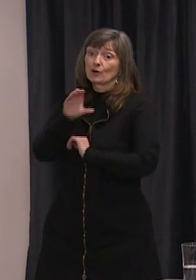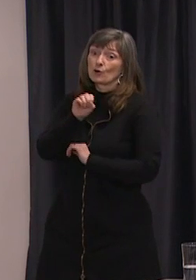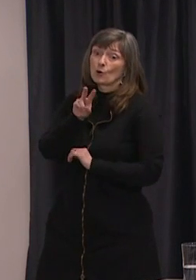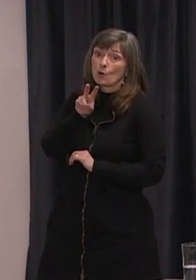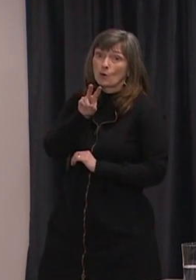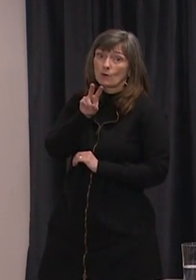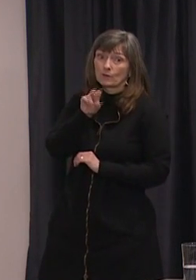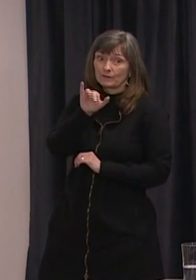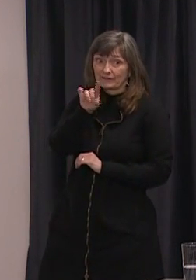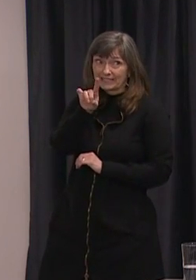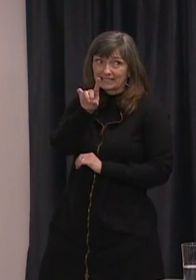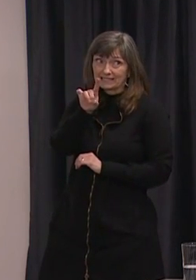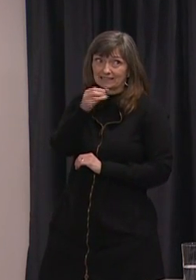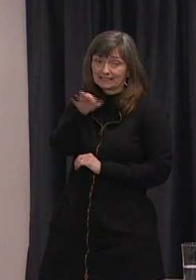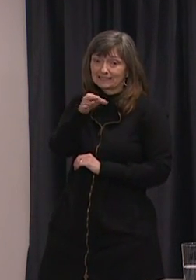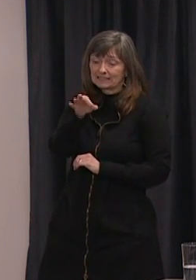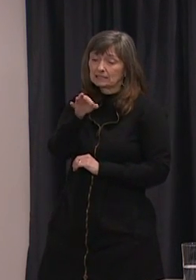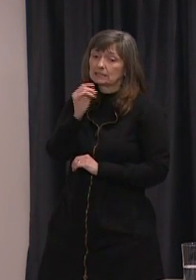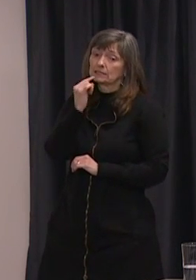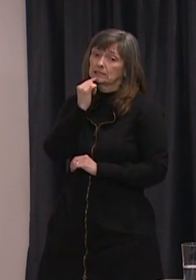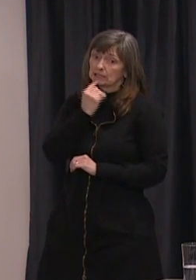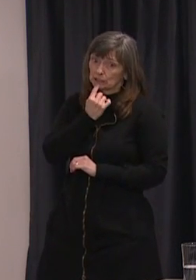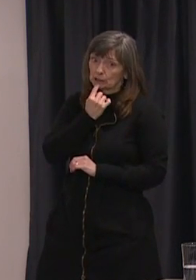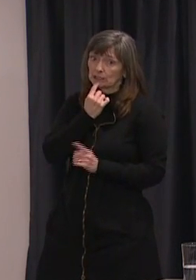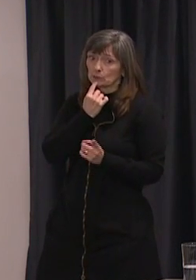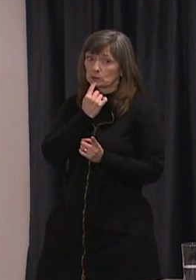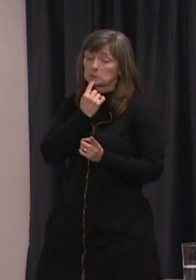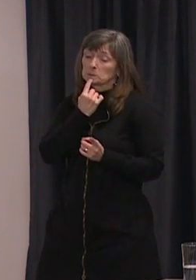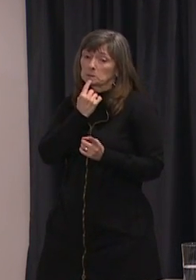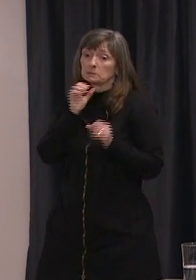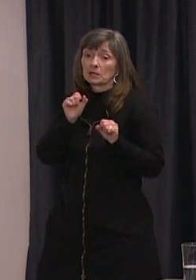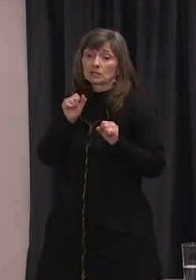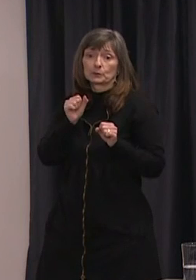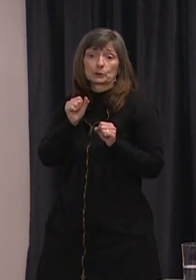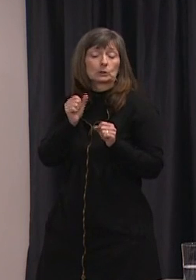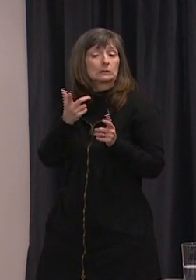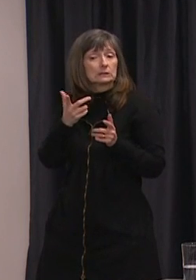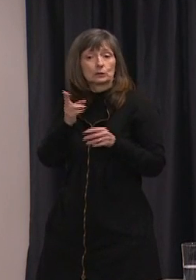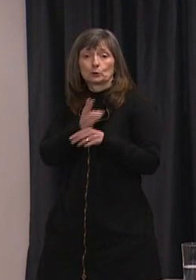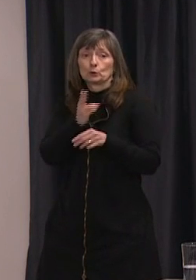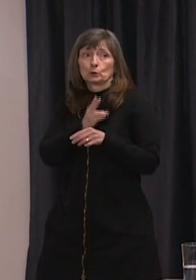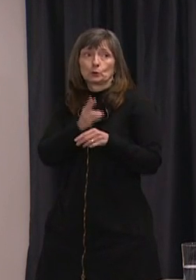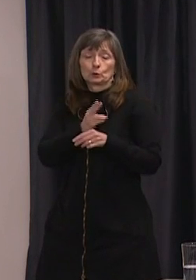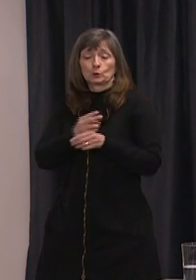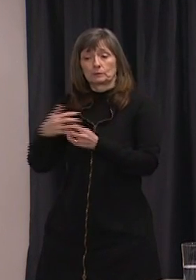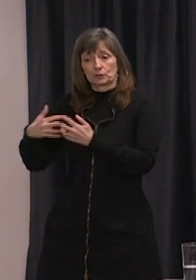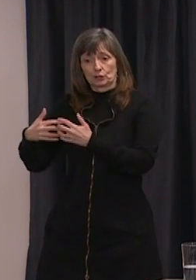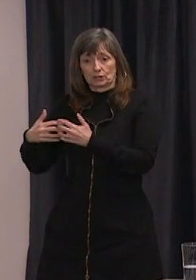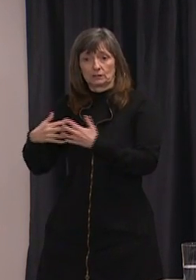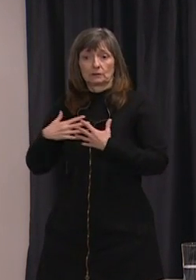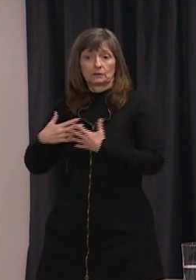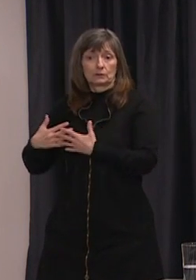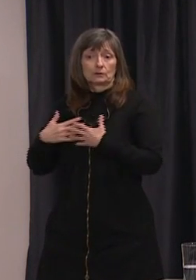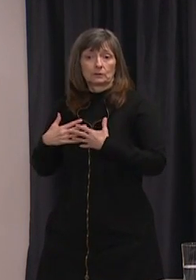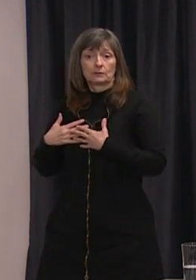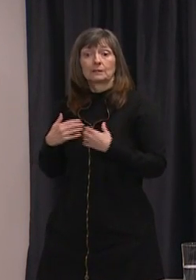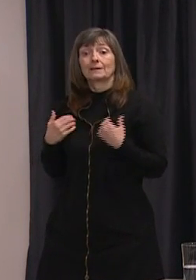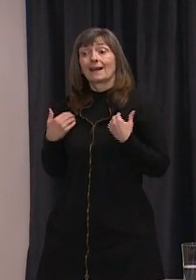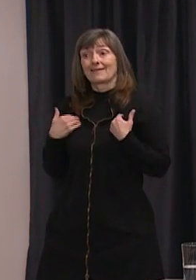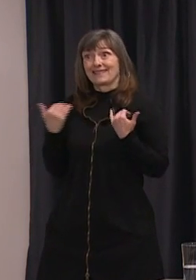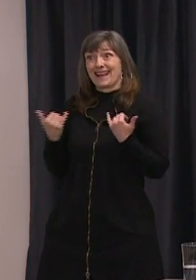is really key in terms of the demand that might be placed on those services. We have three cases.